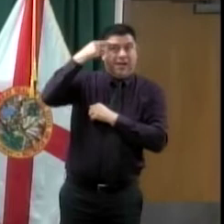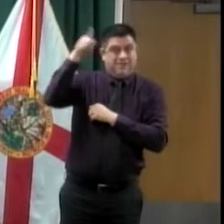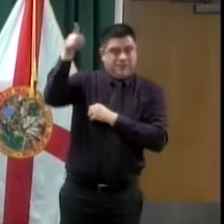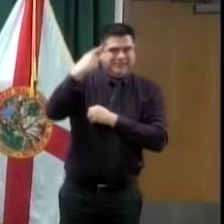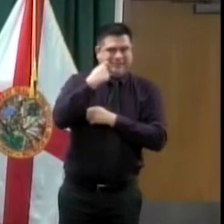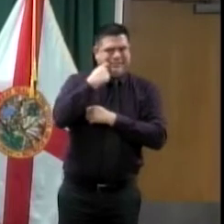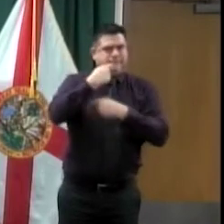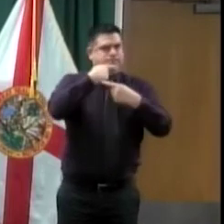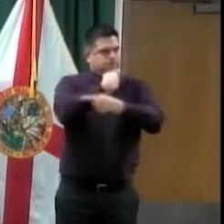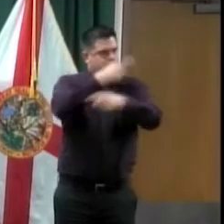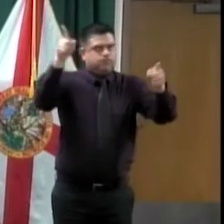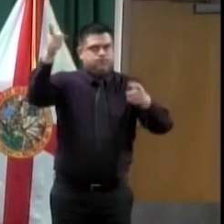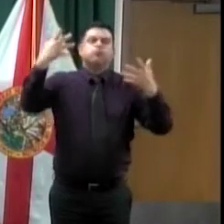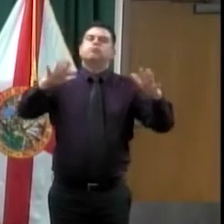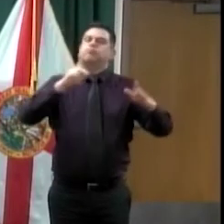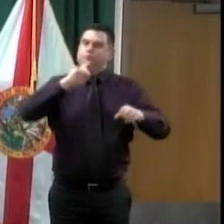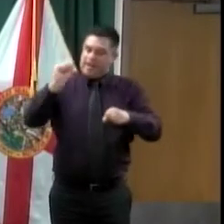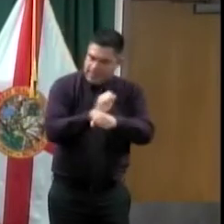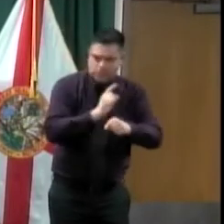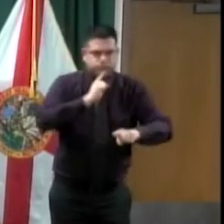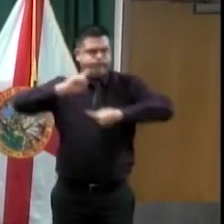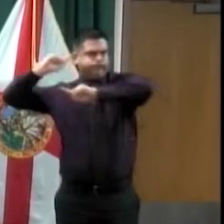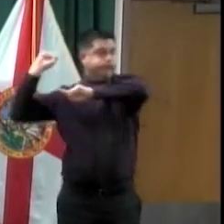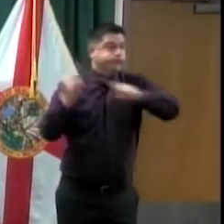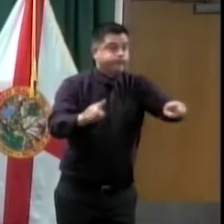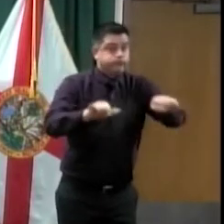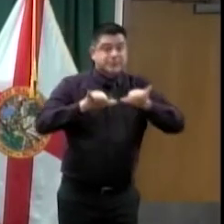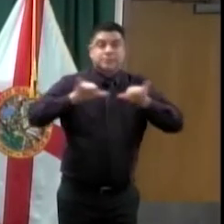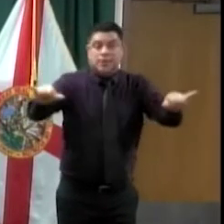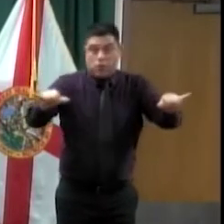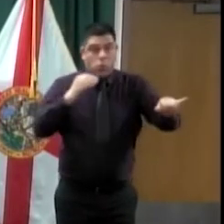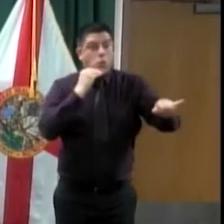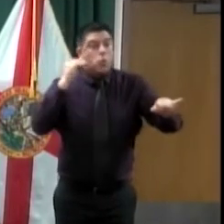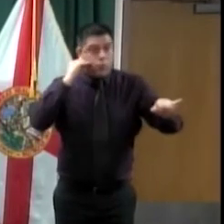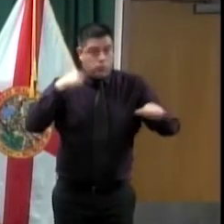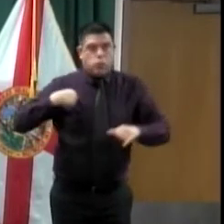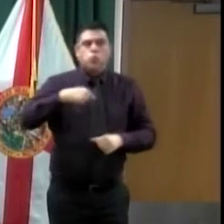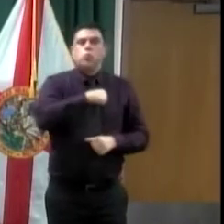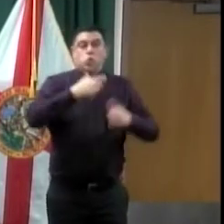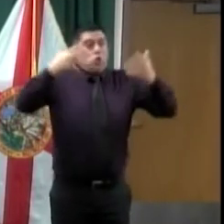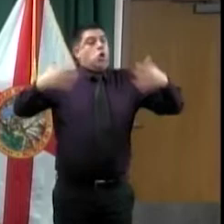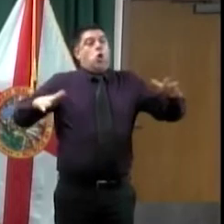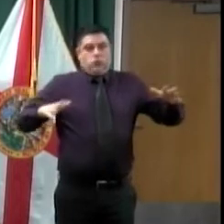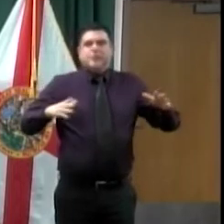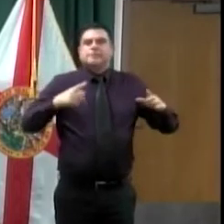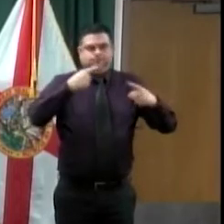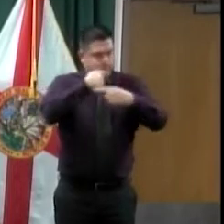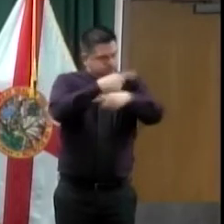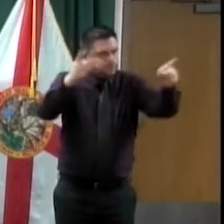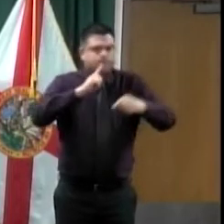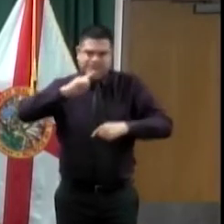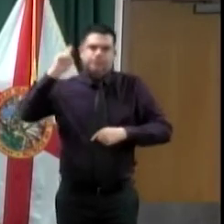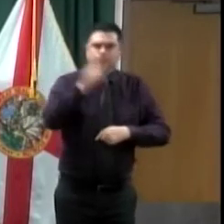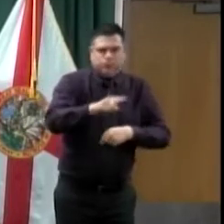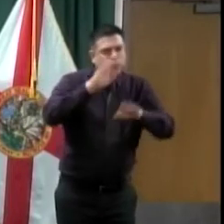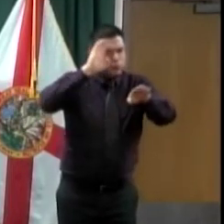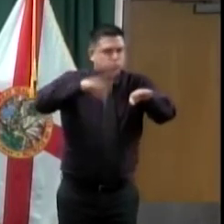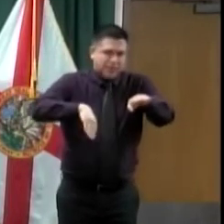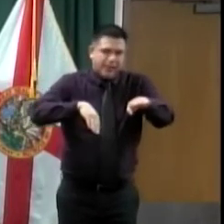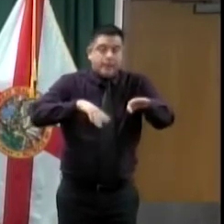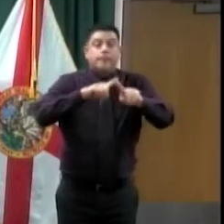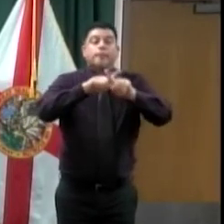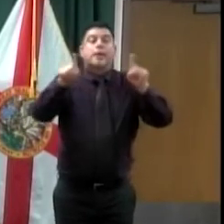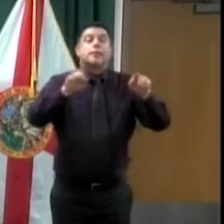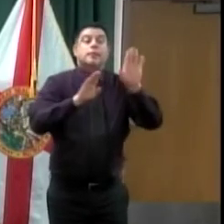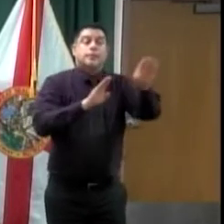have an executive order in place that was in place over the weekend, and that, of course, limits businesses to have the